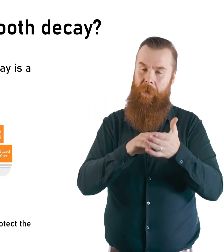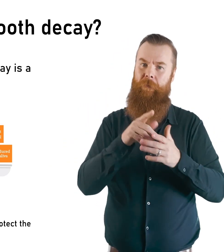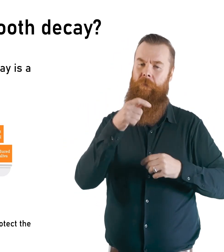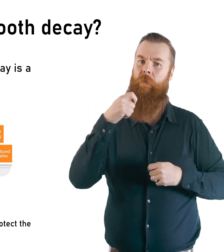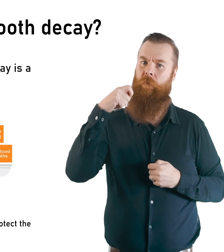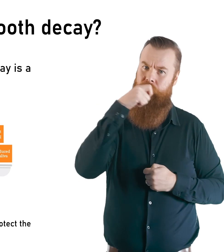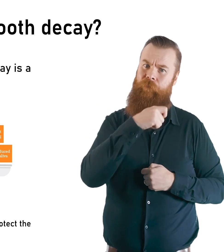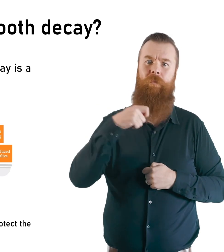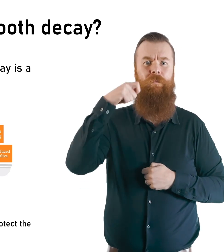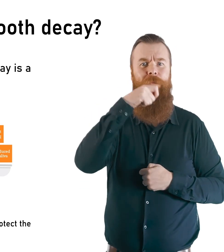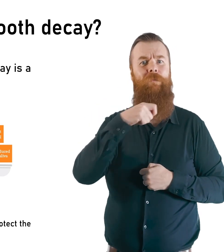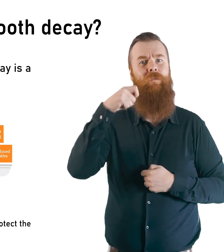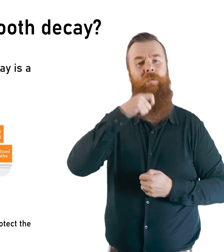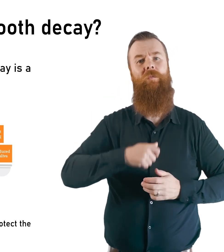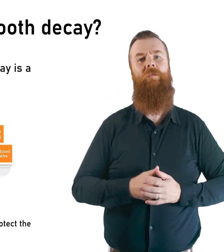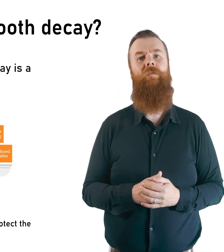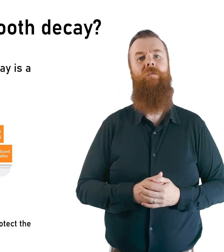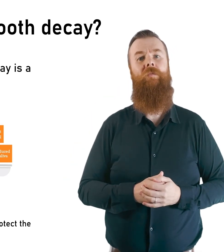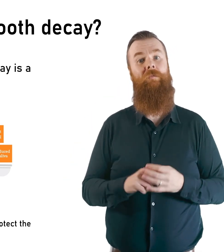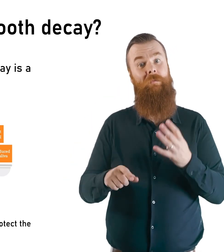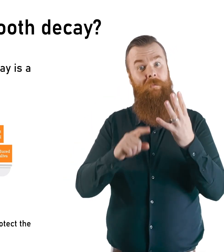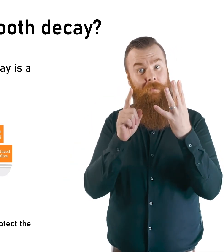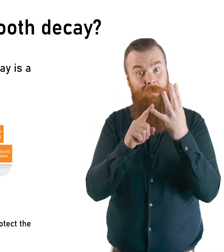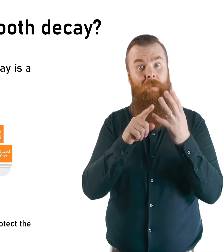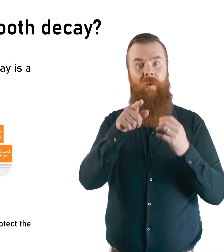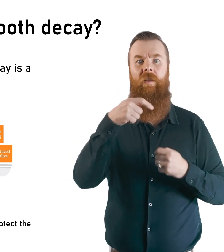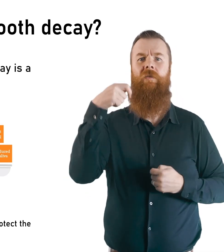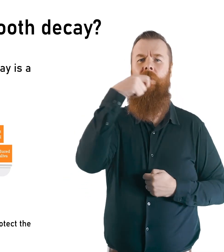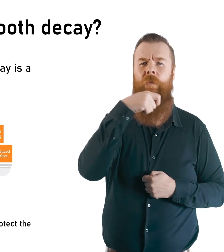brushing and cleaning between the teeth every day.